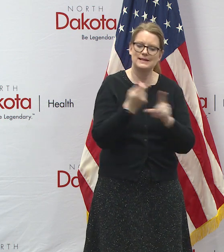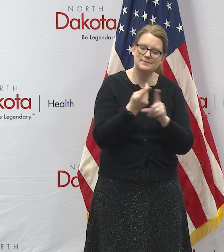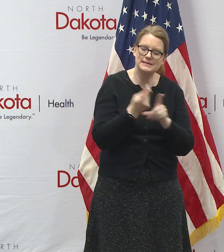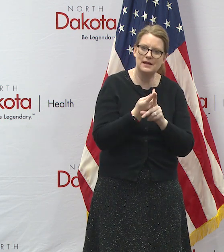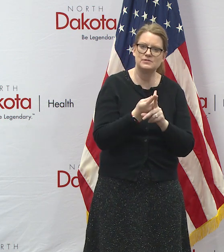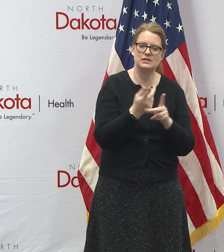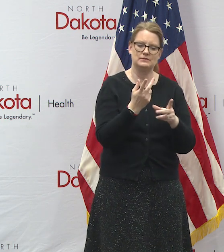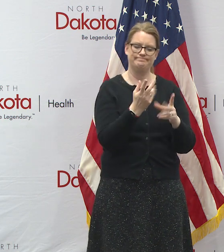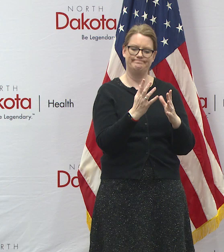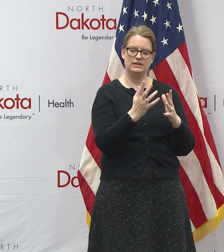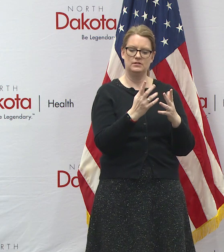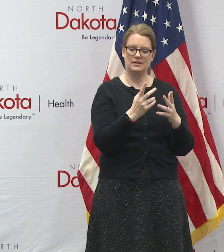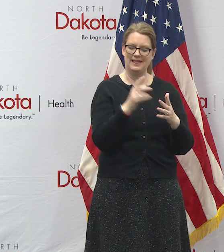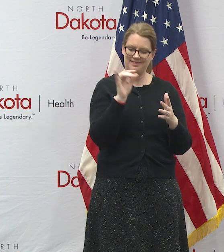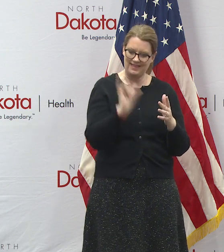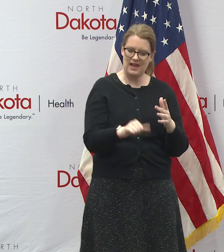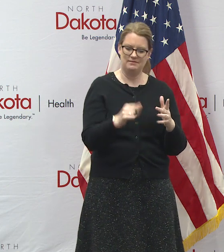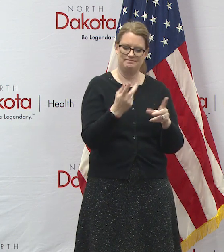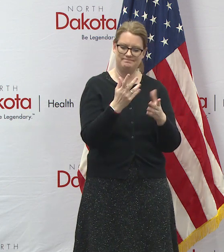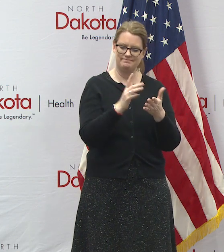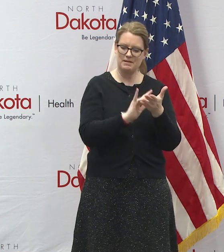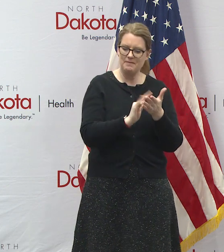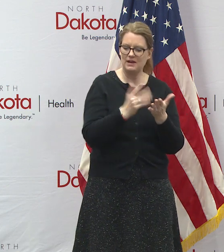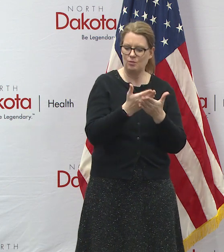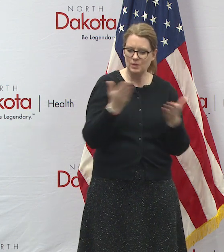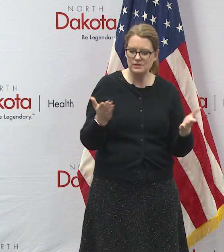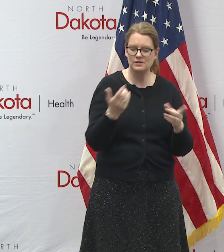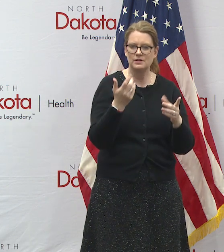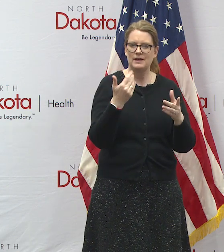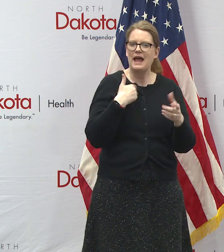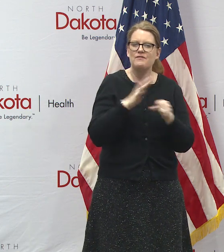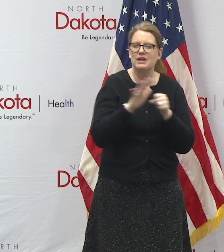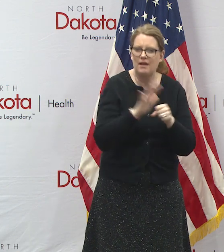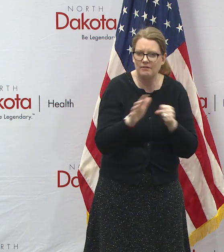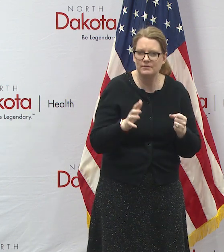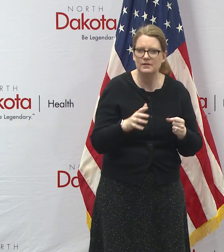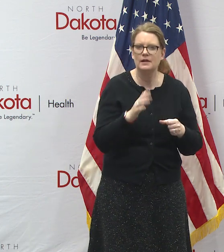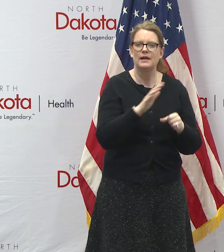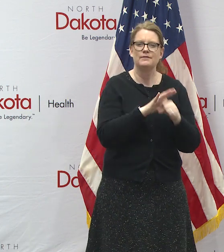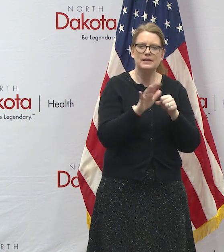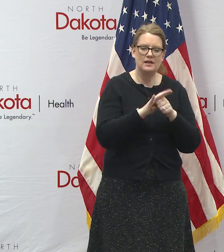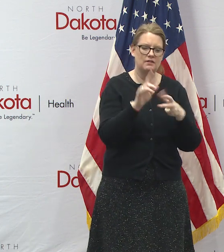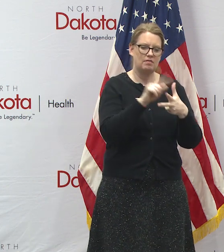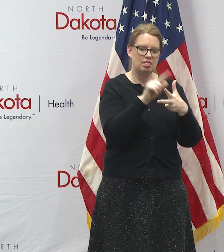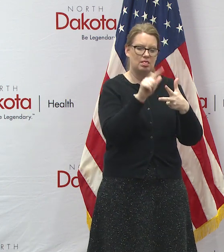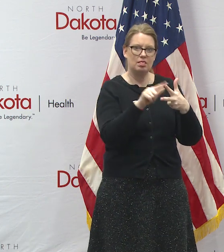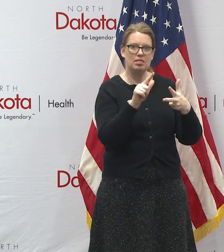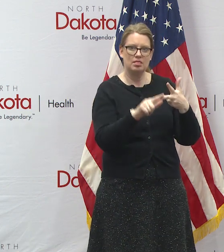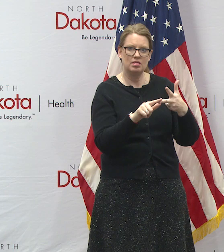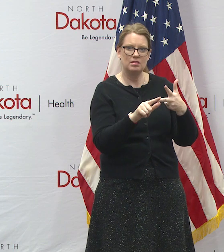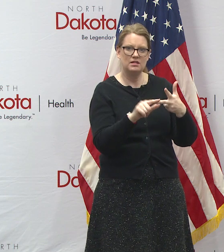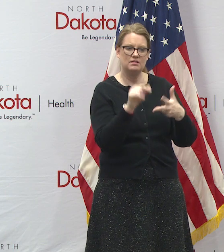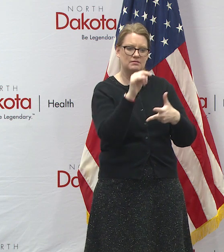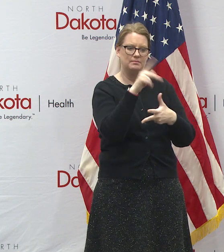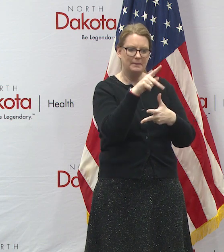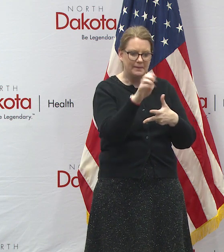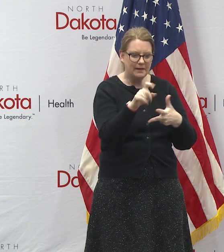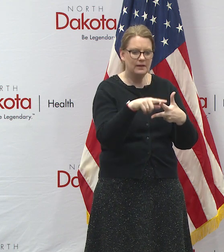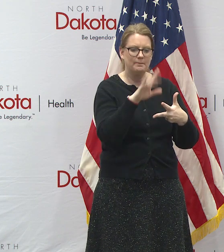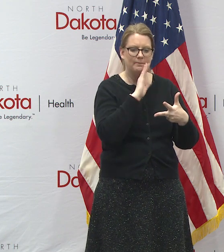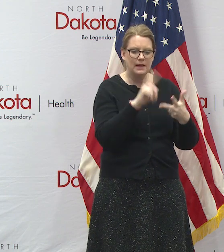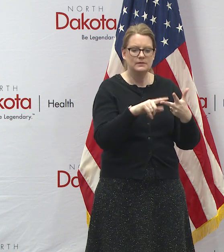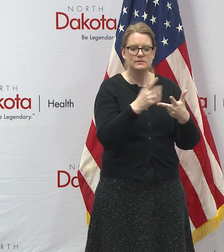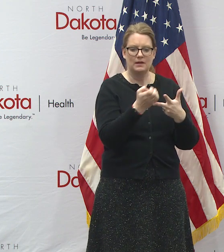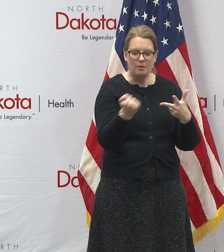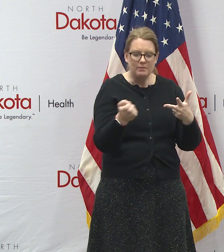care situations that we've got enough staff we have enough hospital rooms we've got enough ventilators we've got enough personal protective equipment to do that to be able